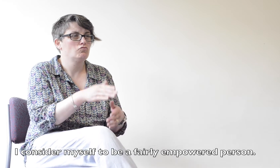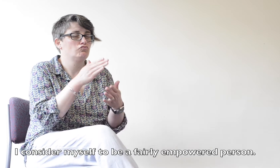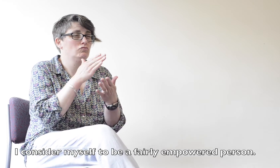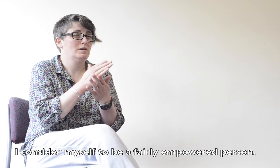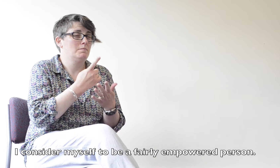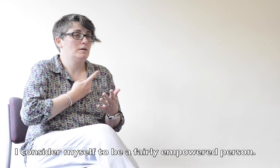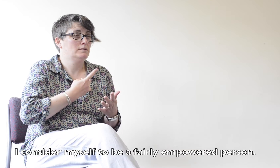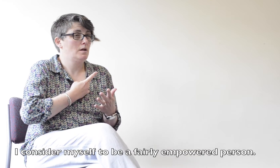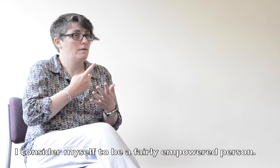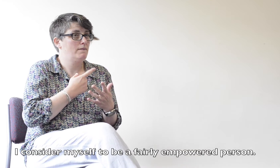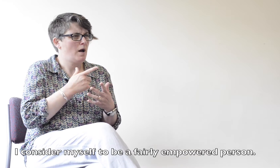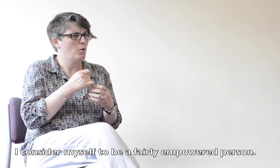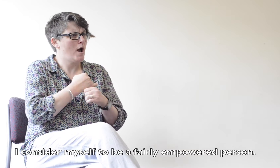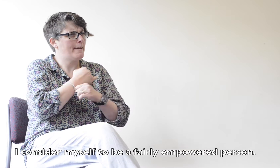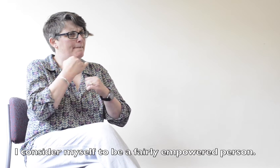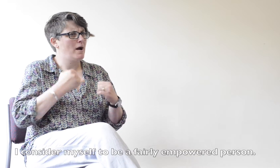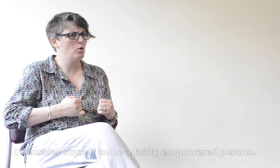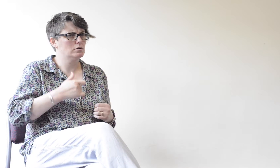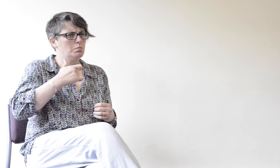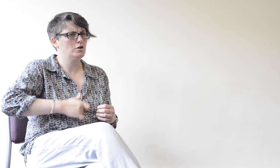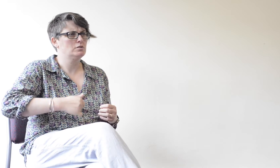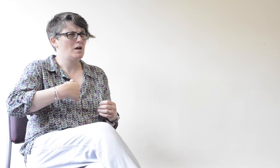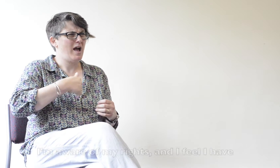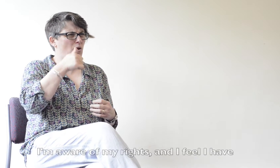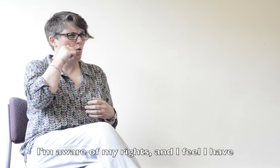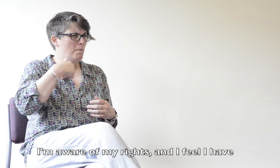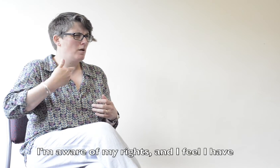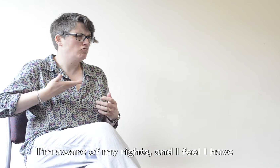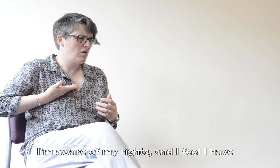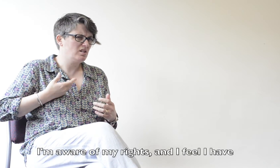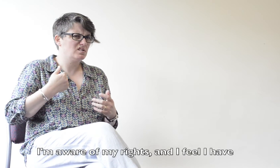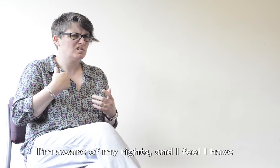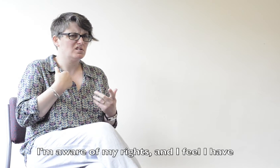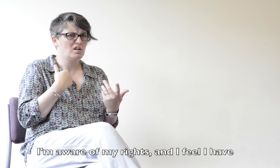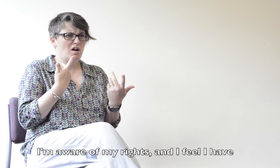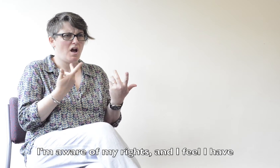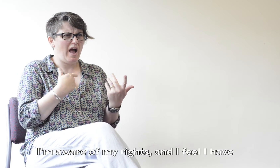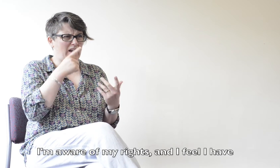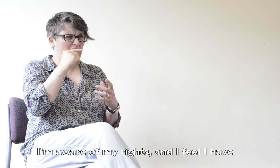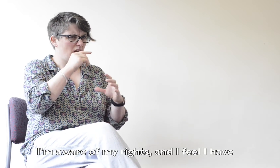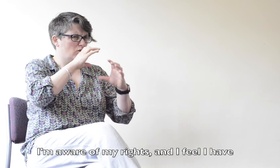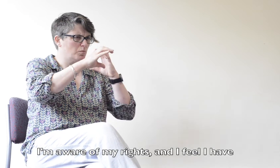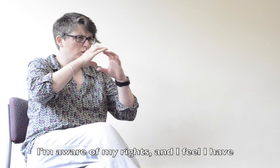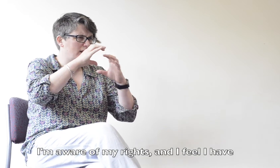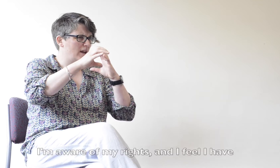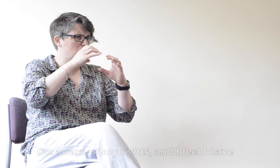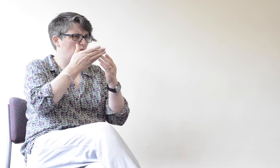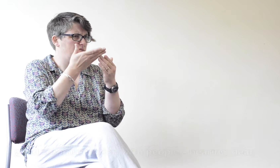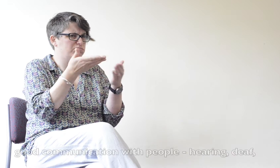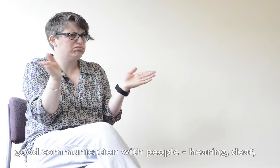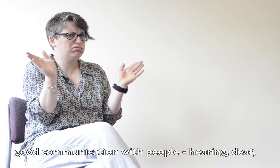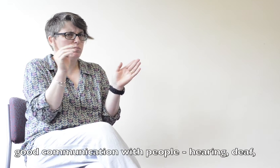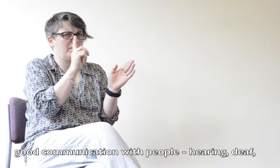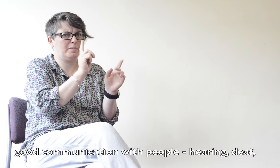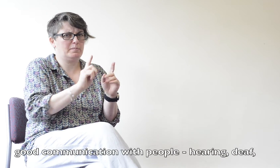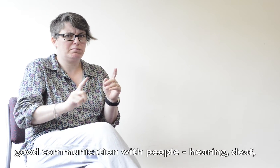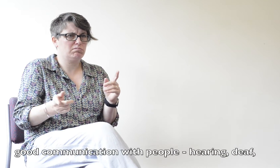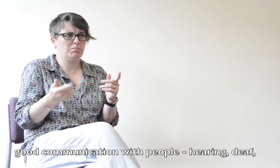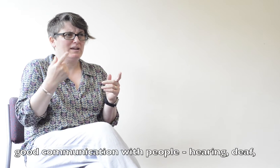I consider myself to be a fairly empowered person, and I'm quite aware of my rights, and I feel I've got a number of skills